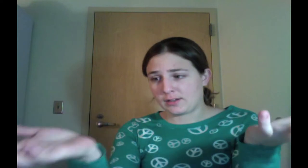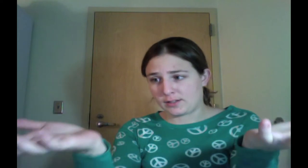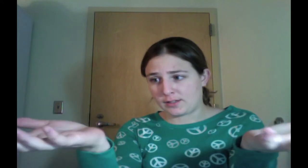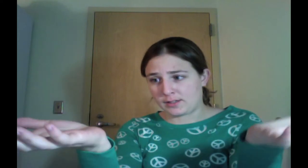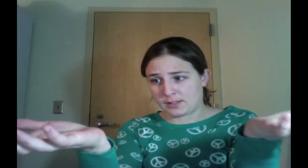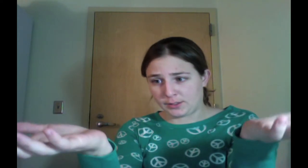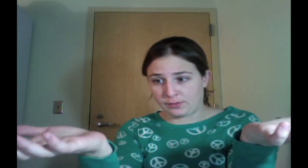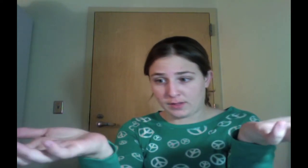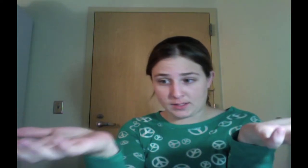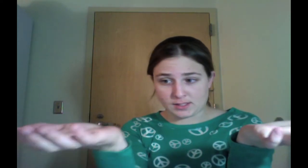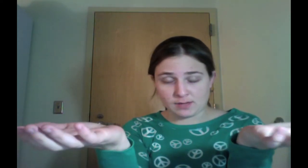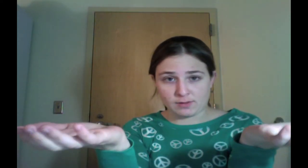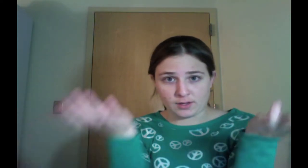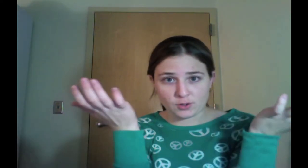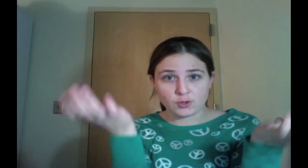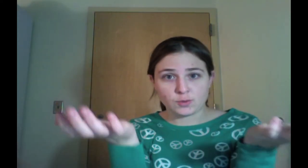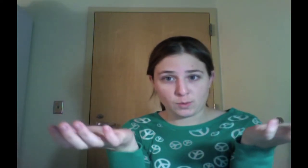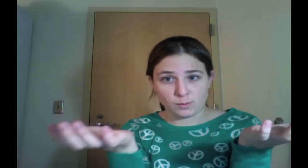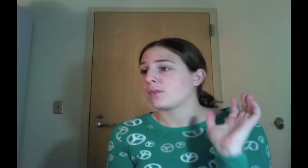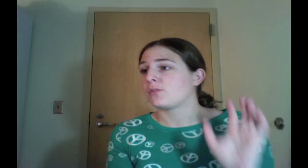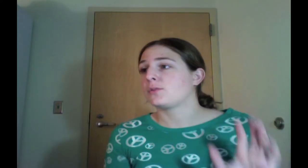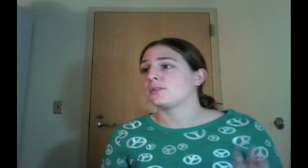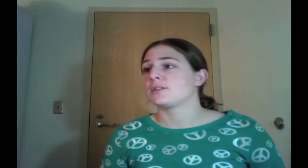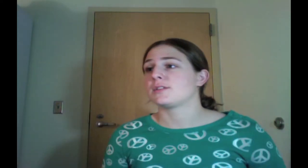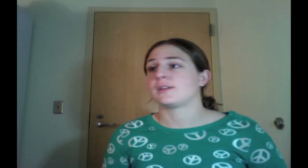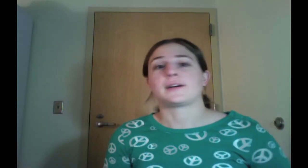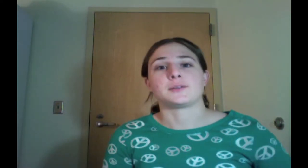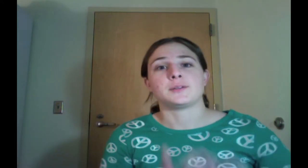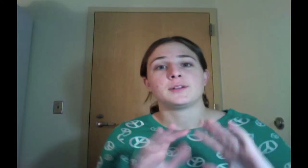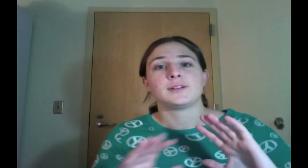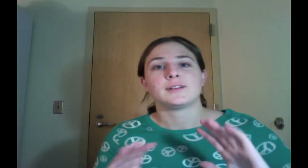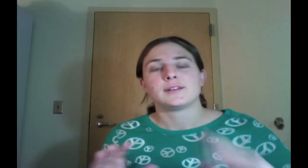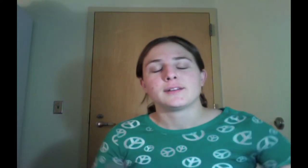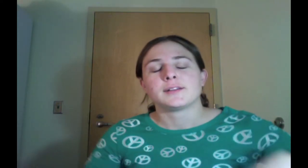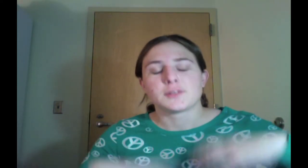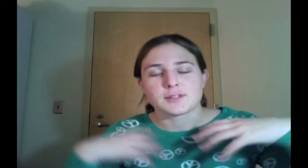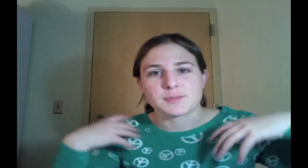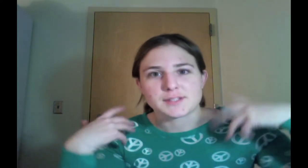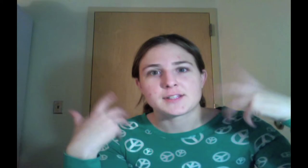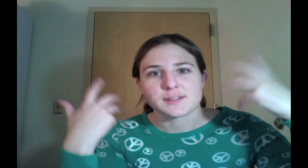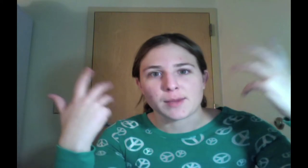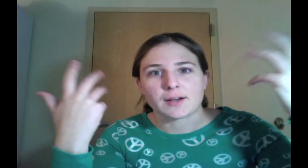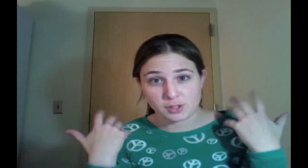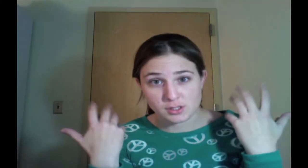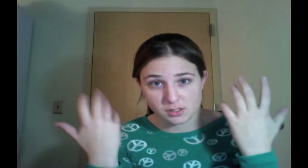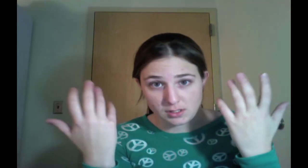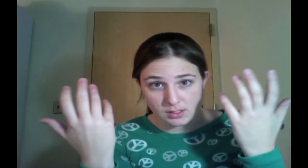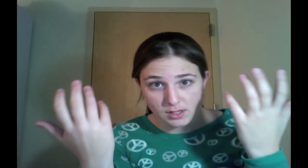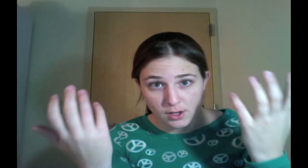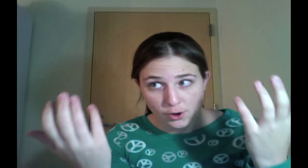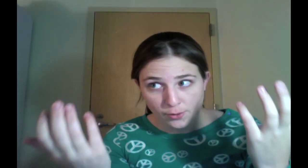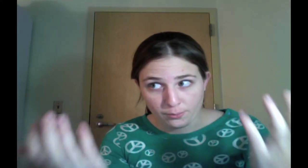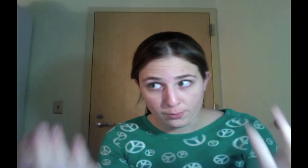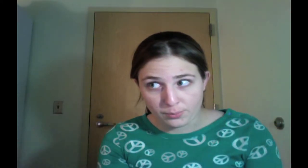of Thanksgiving, who would win. Of course, now Christmas is about Jesus's birth.